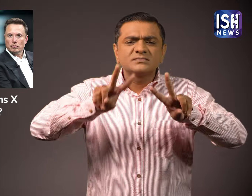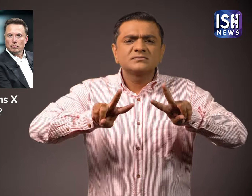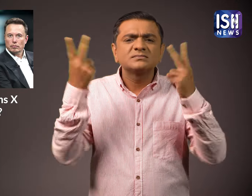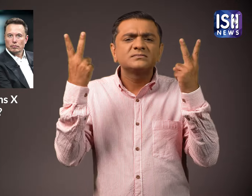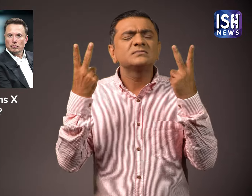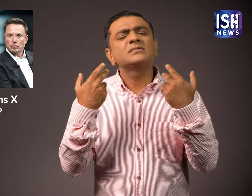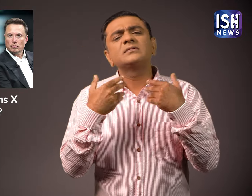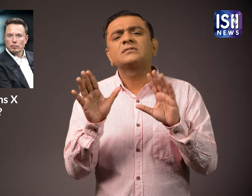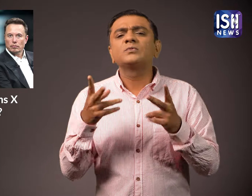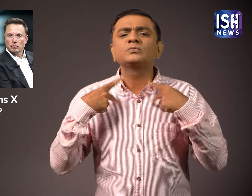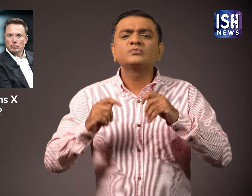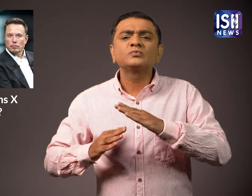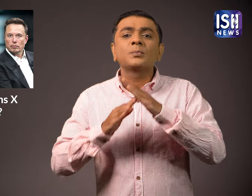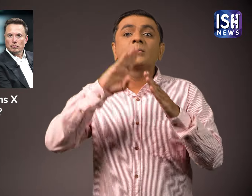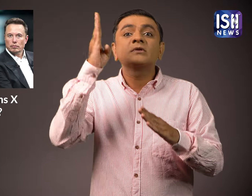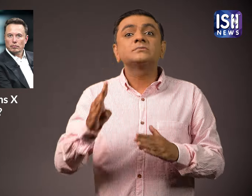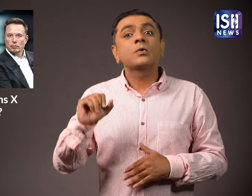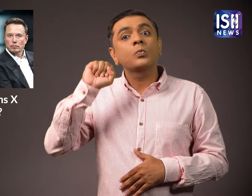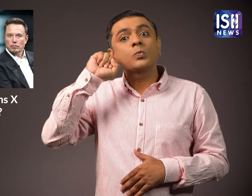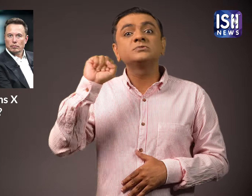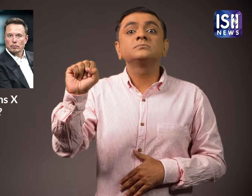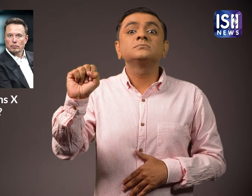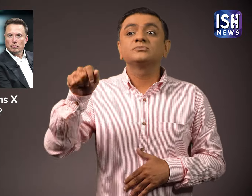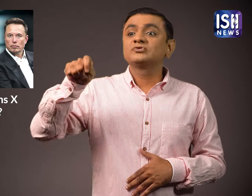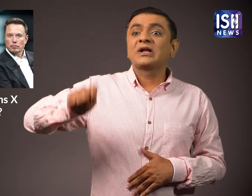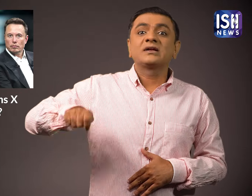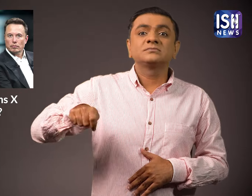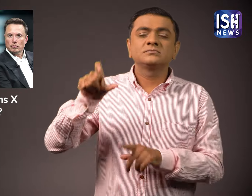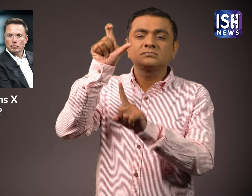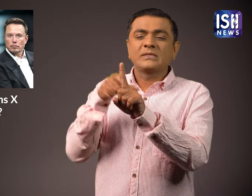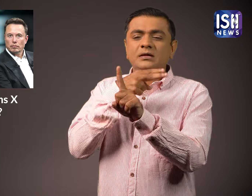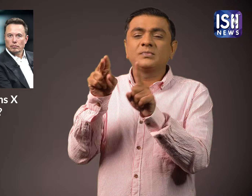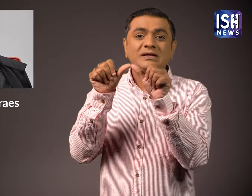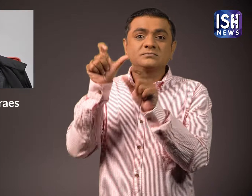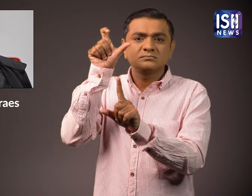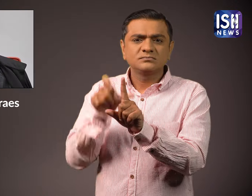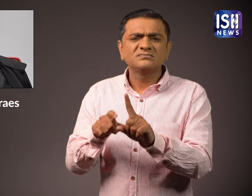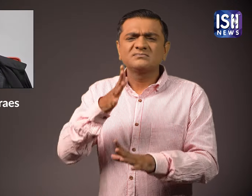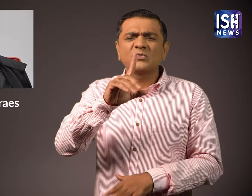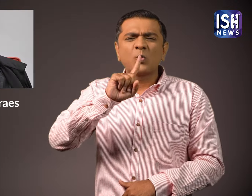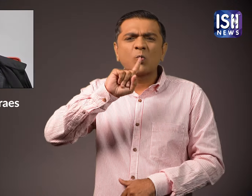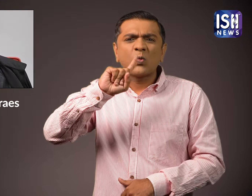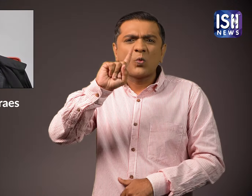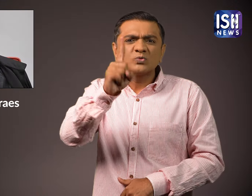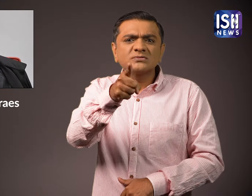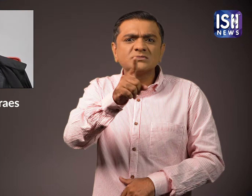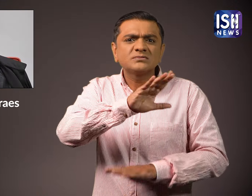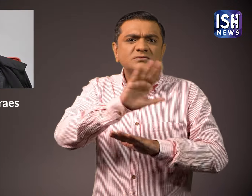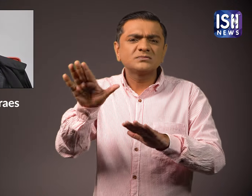Brazil's Supreme Court Justice Alexandre de Mores then ordered to